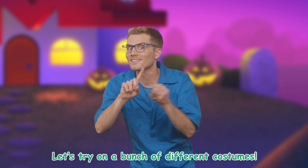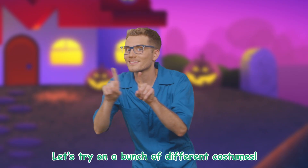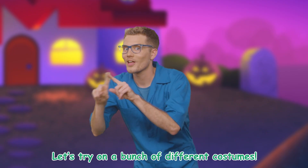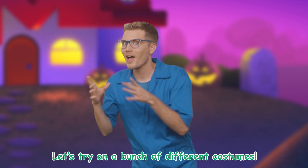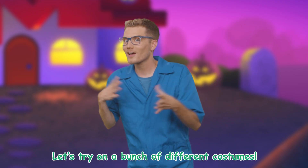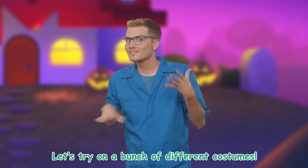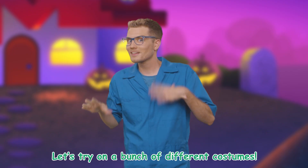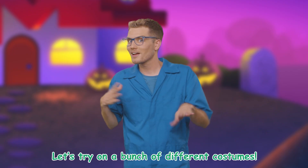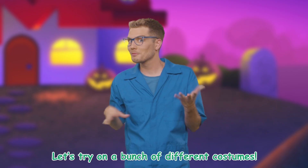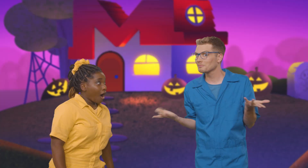different costumes!